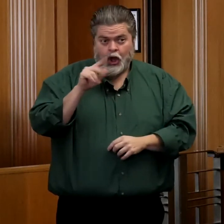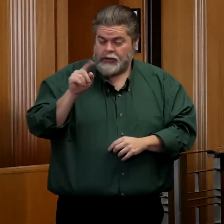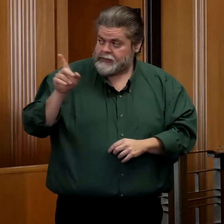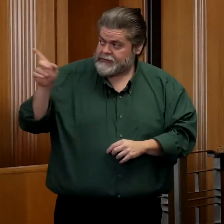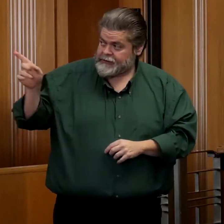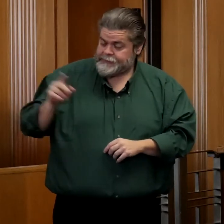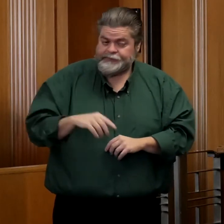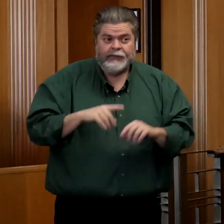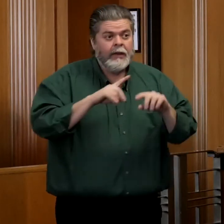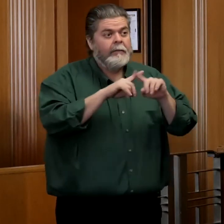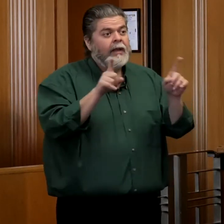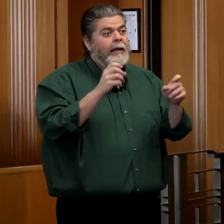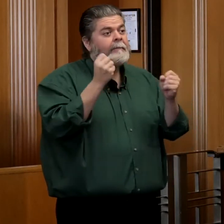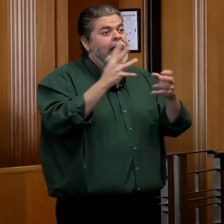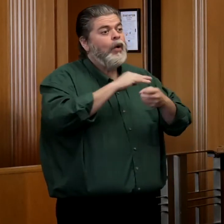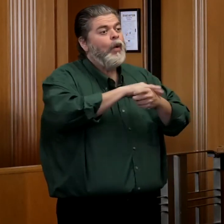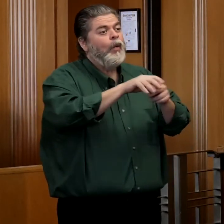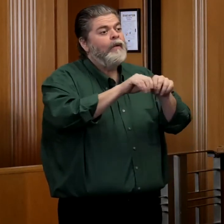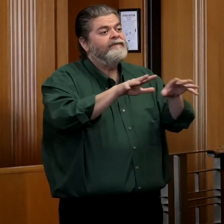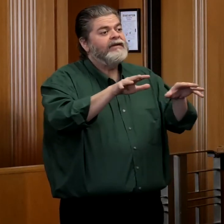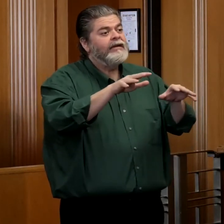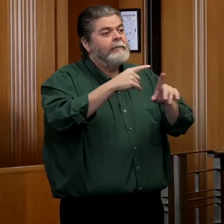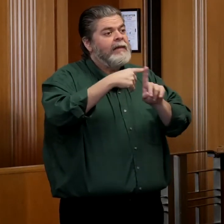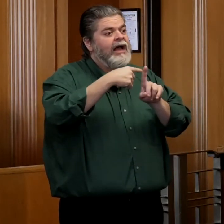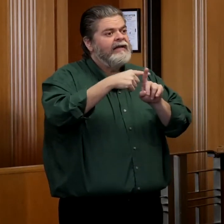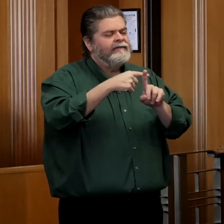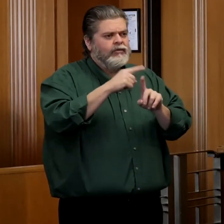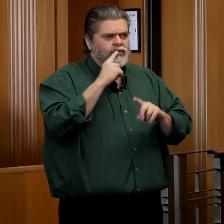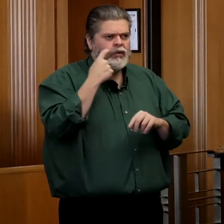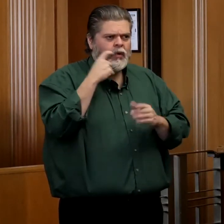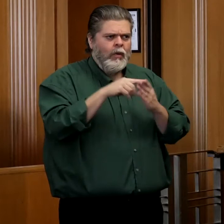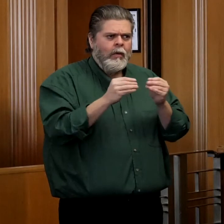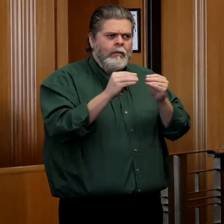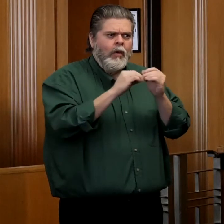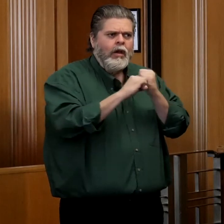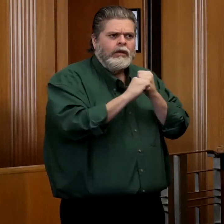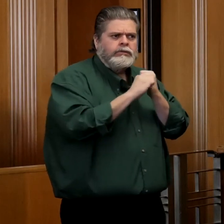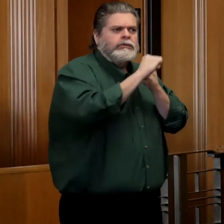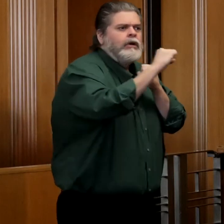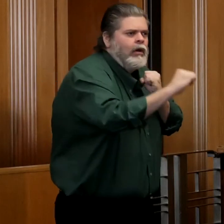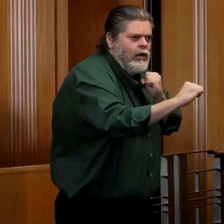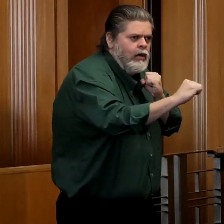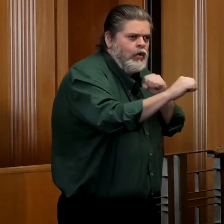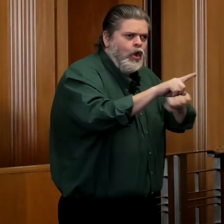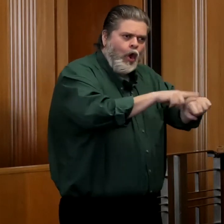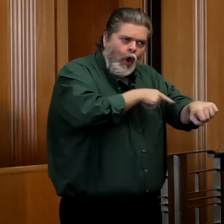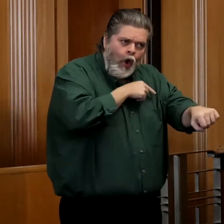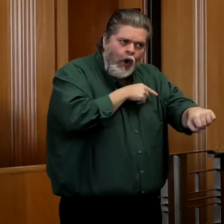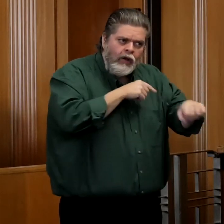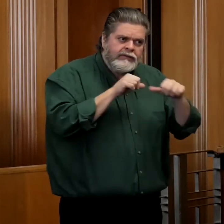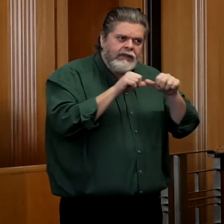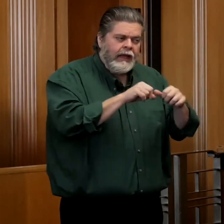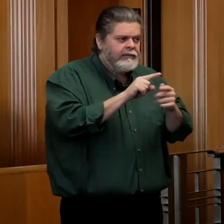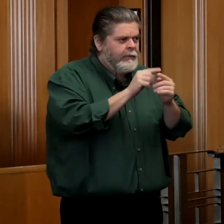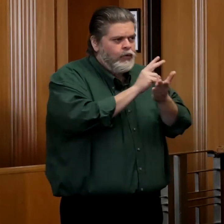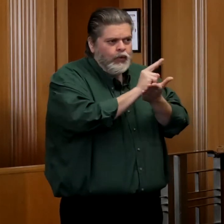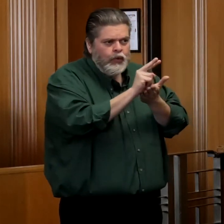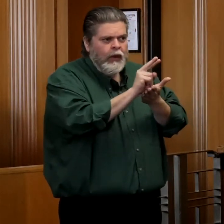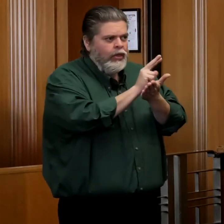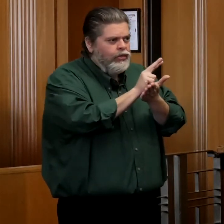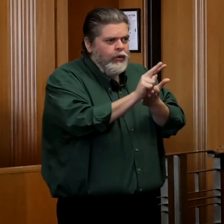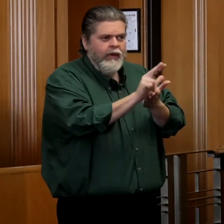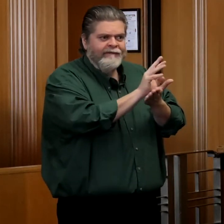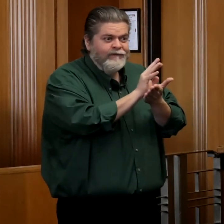But a fair number of our COVID-positive patients are needing prolonged stays in the hospital, two, three, four weeks, and more.